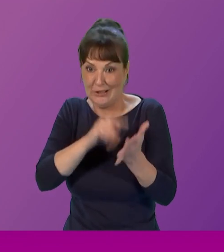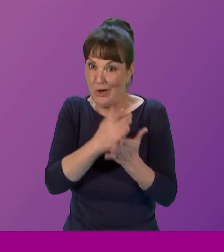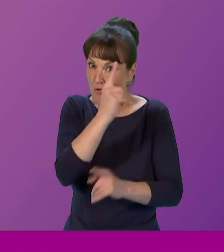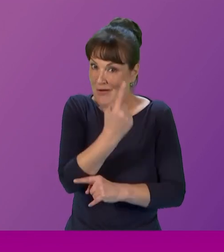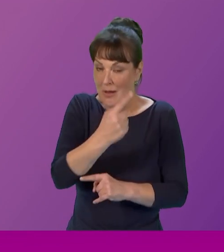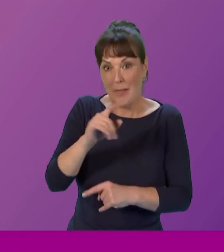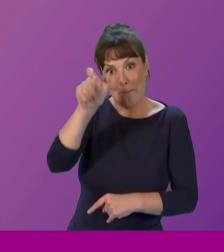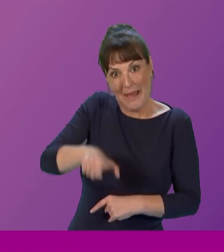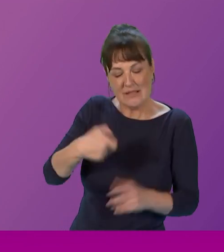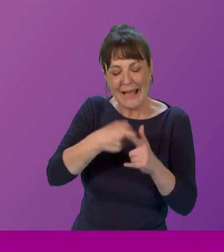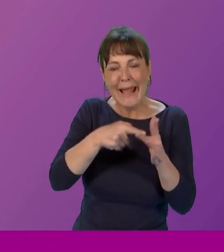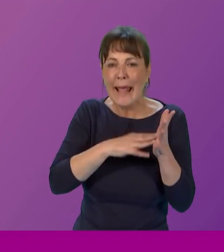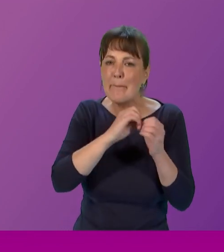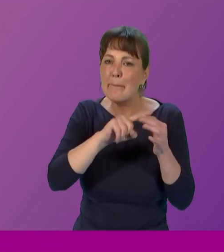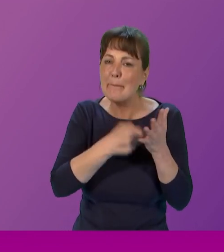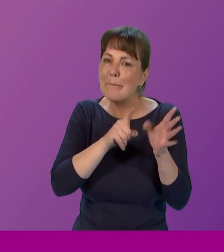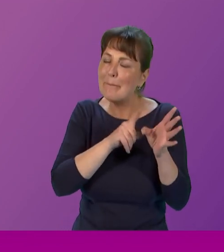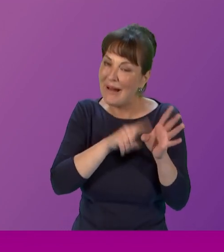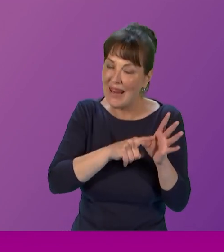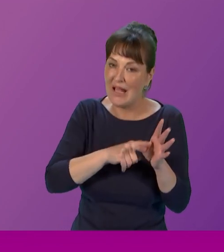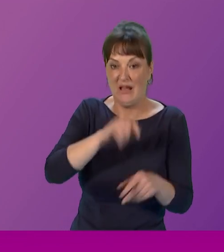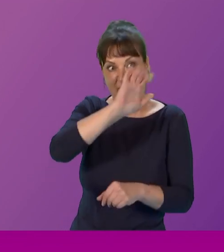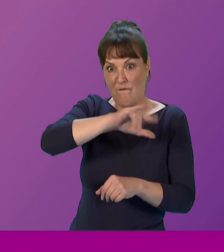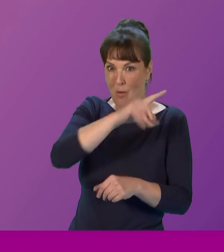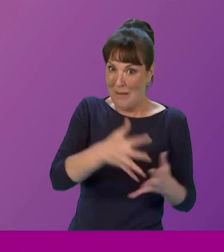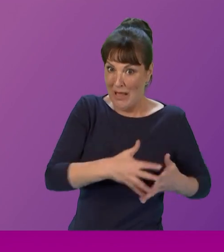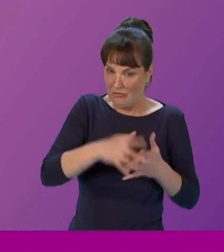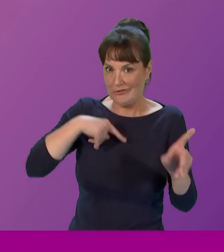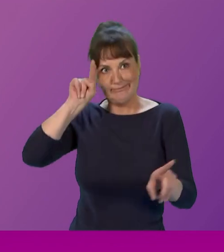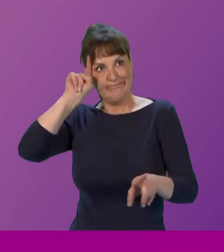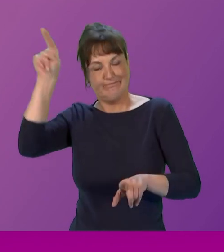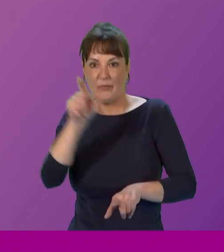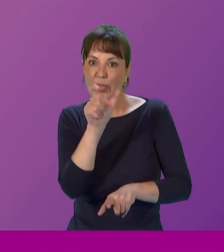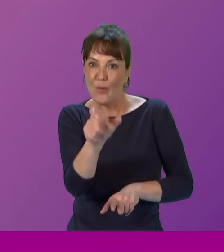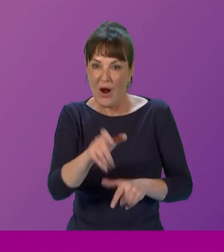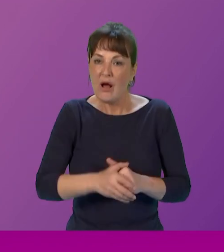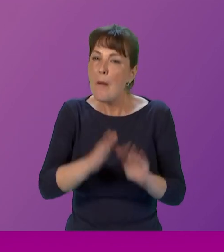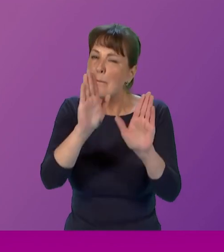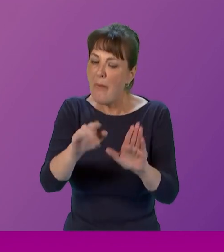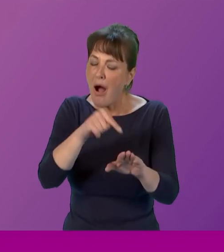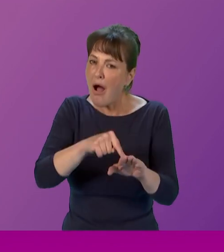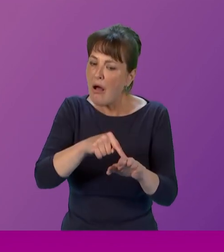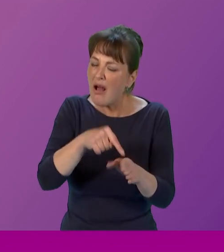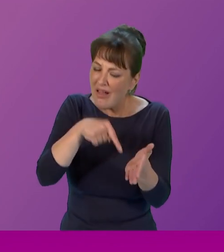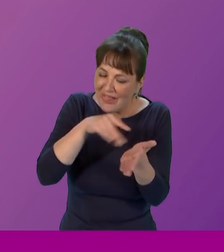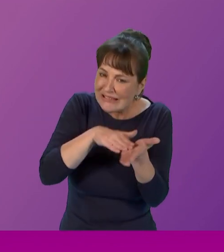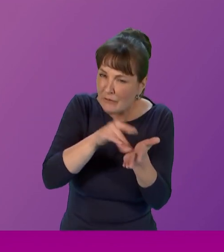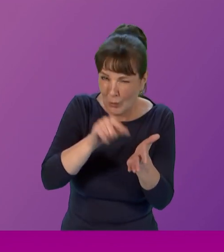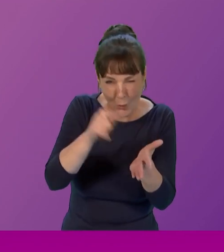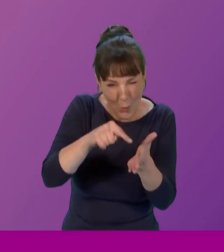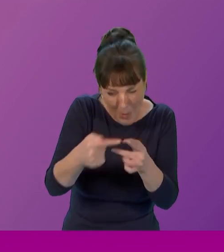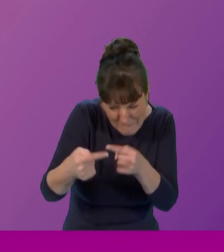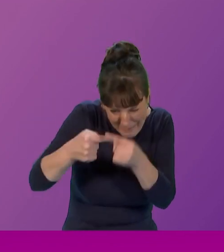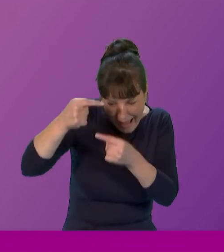kimberly crenshaw however it references a prior legacy with roots going all the way back to the